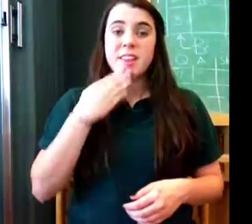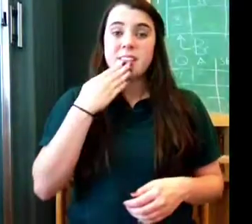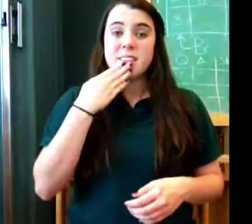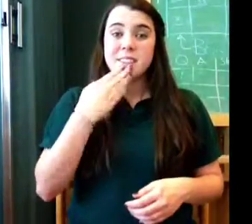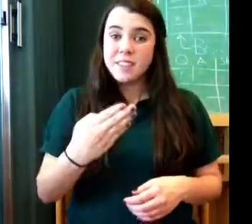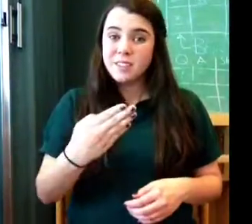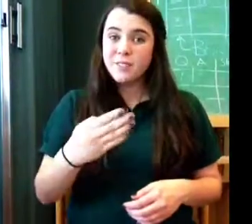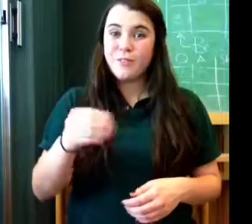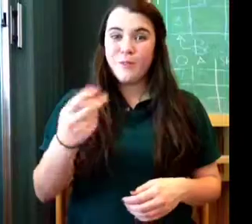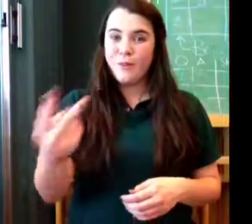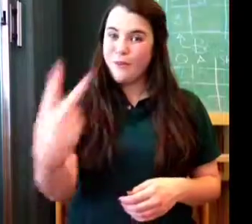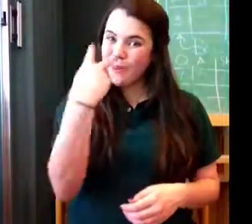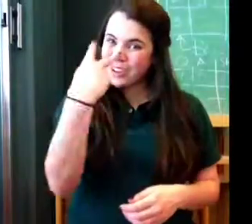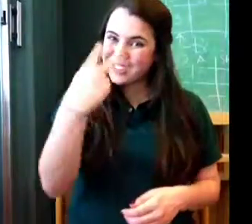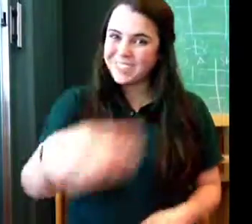3 4 you.